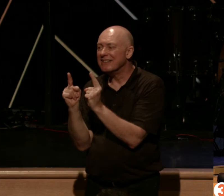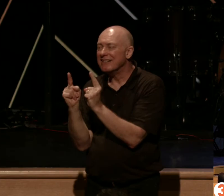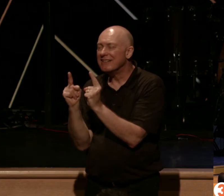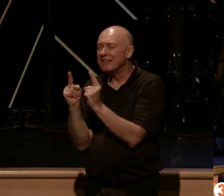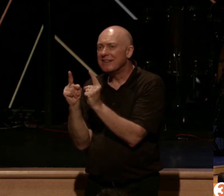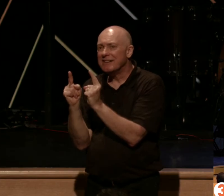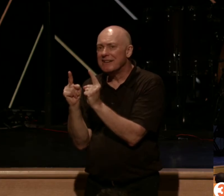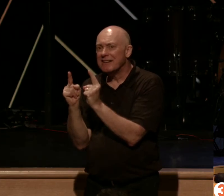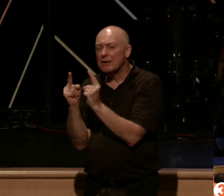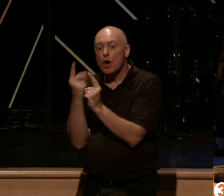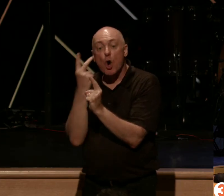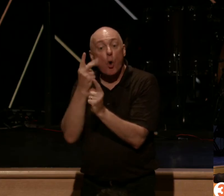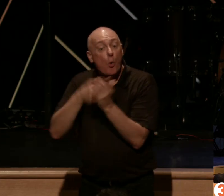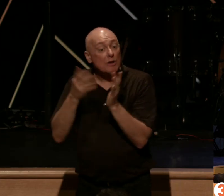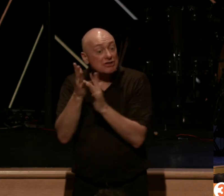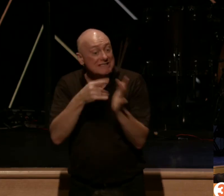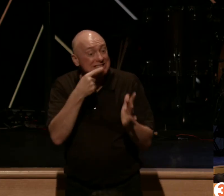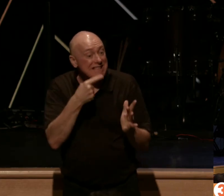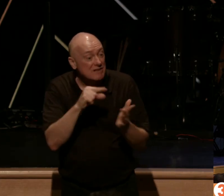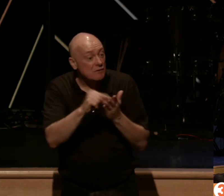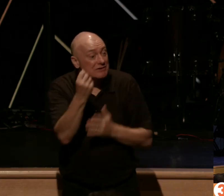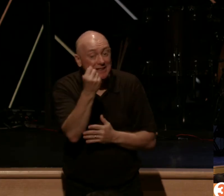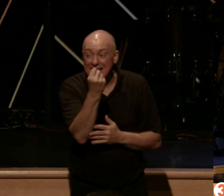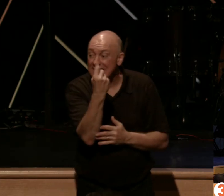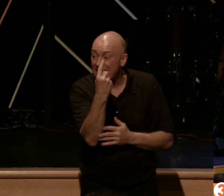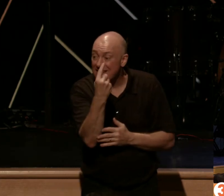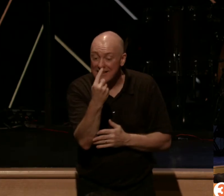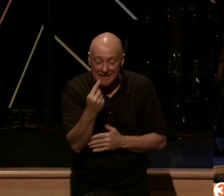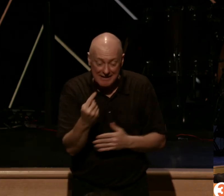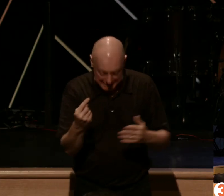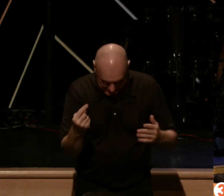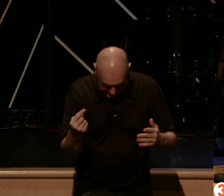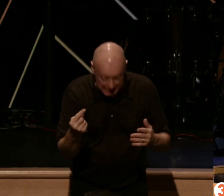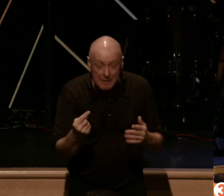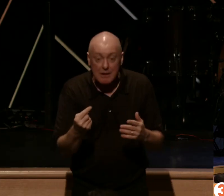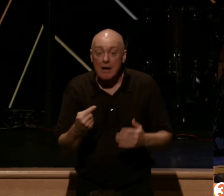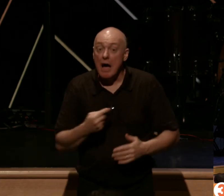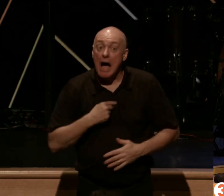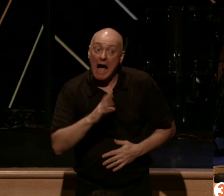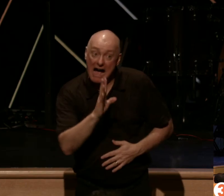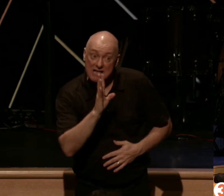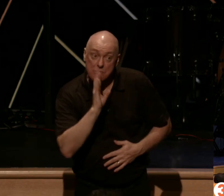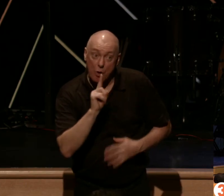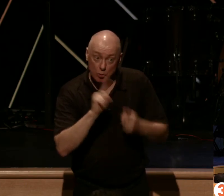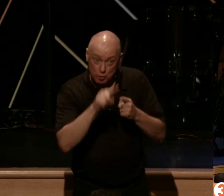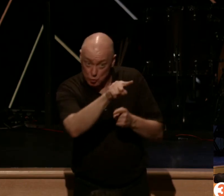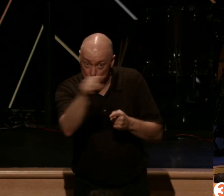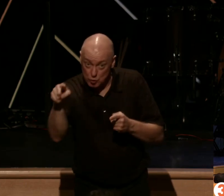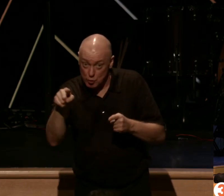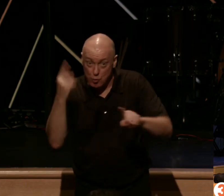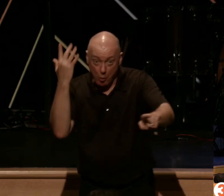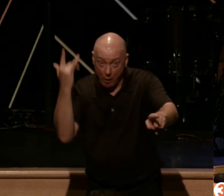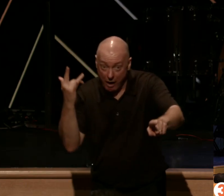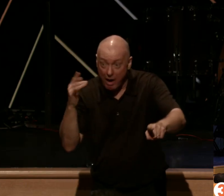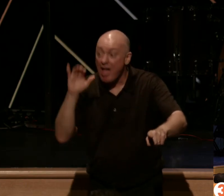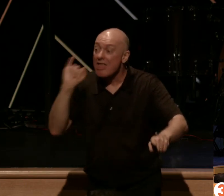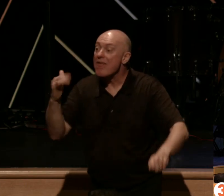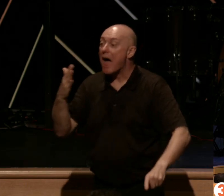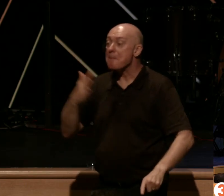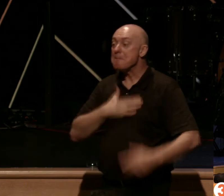Look what he says. These things I have spoken to you, that my joy may be in you,